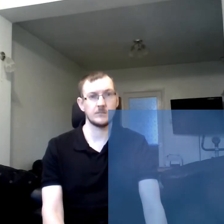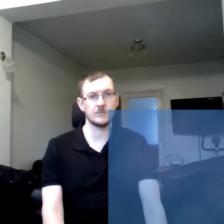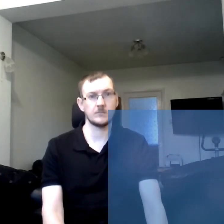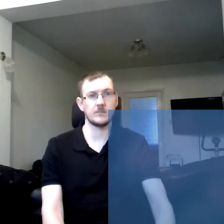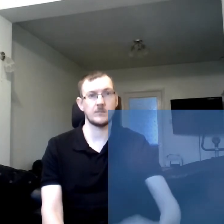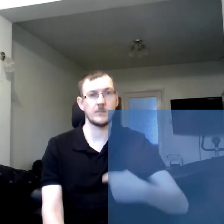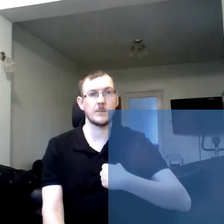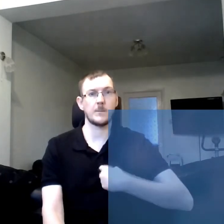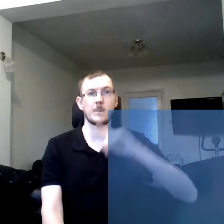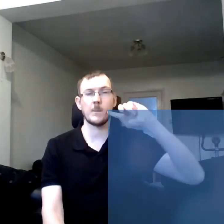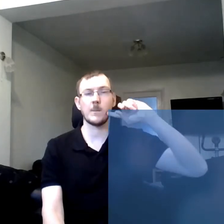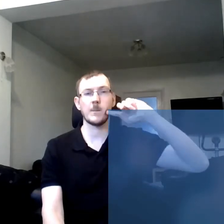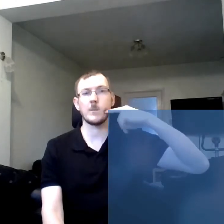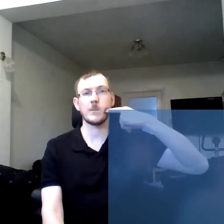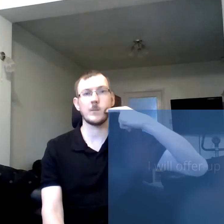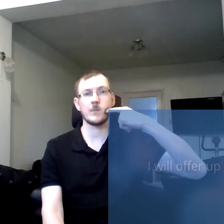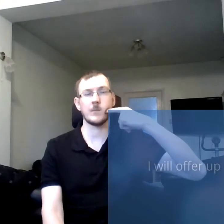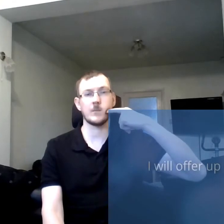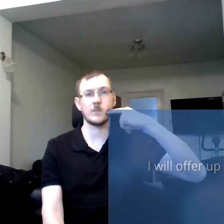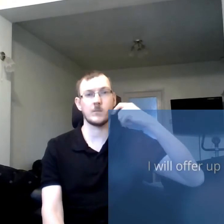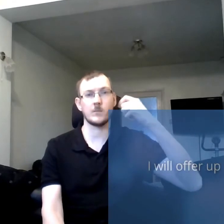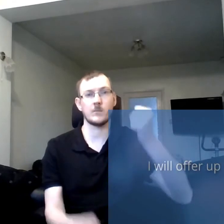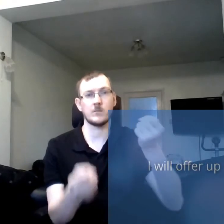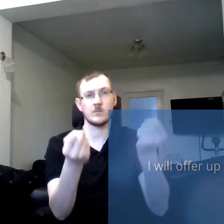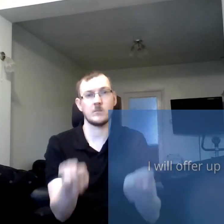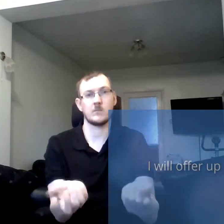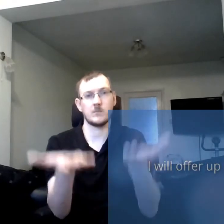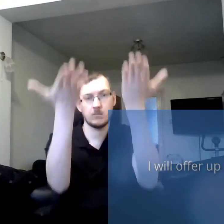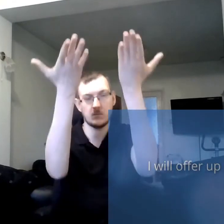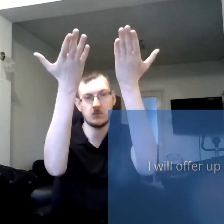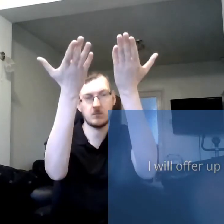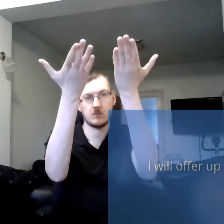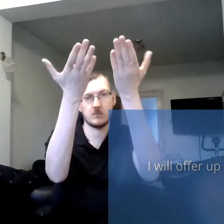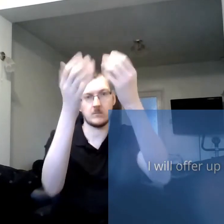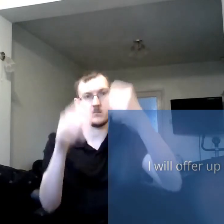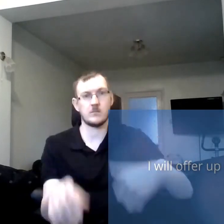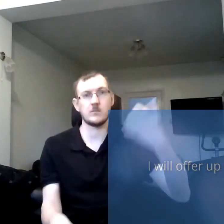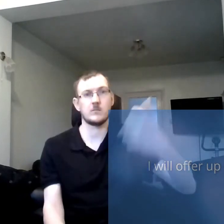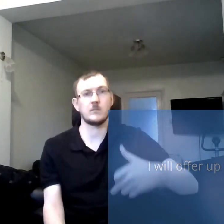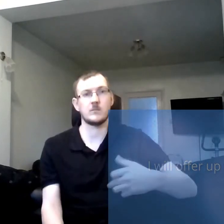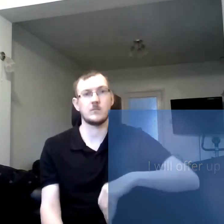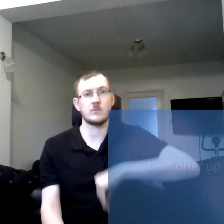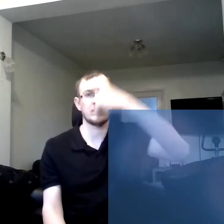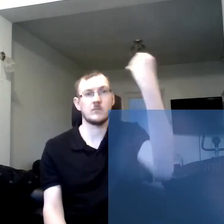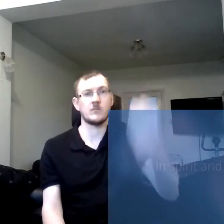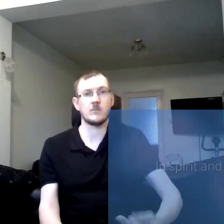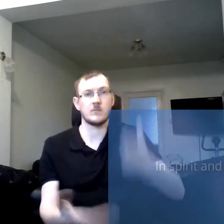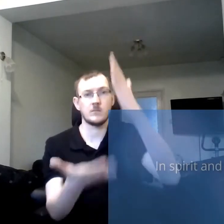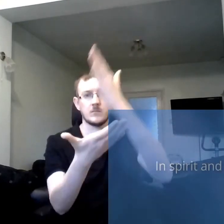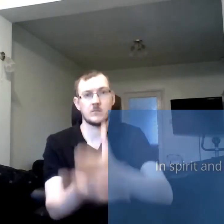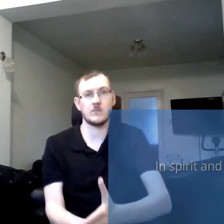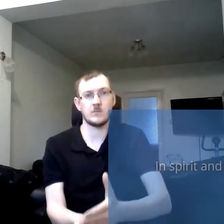I will offer up my life in spirit and truth.